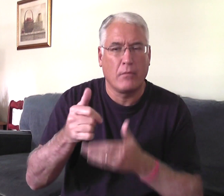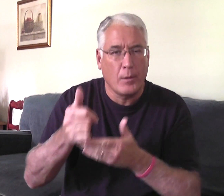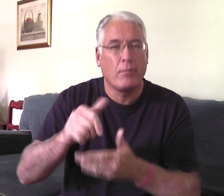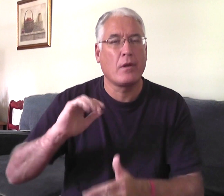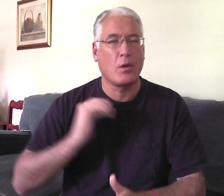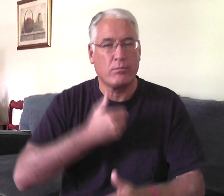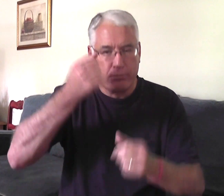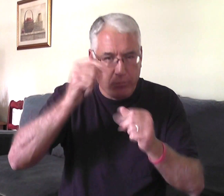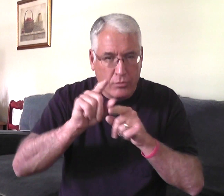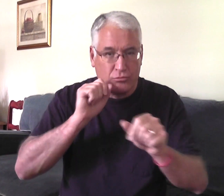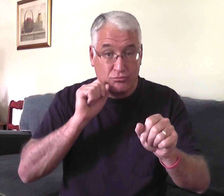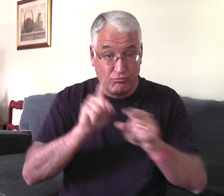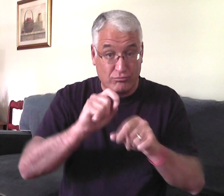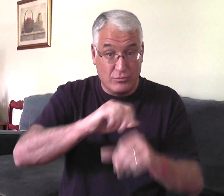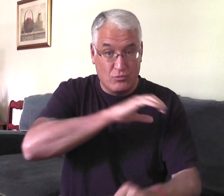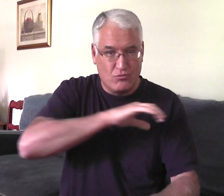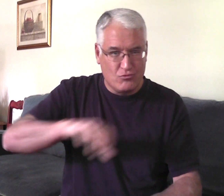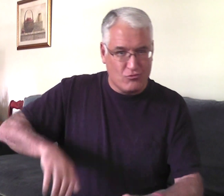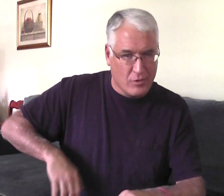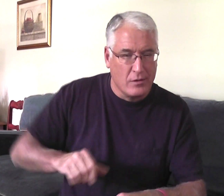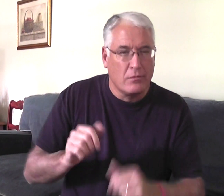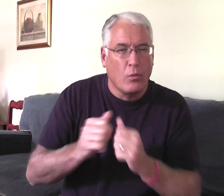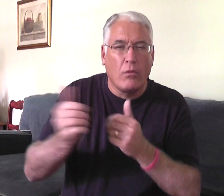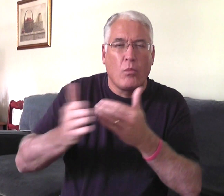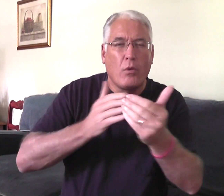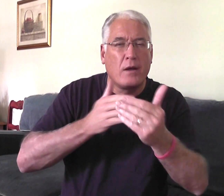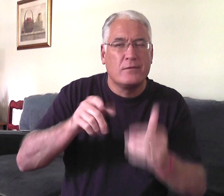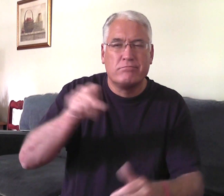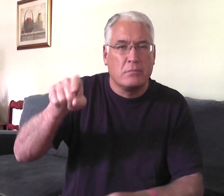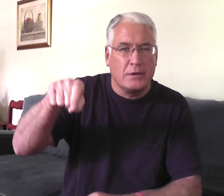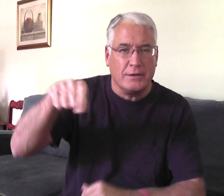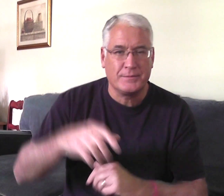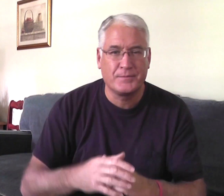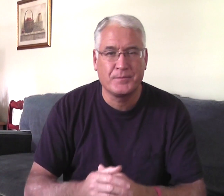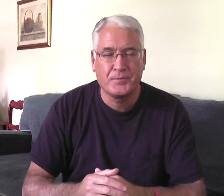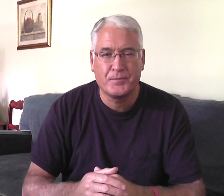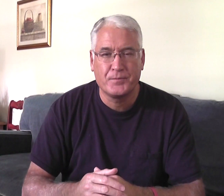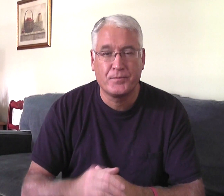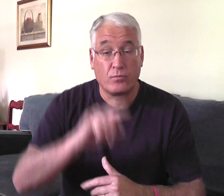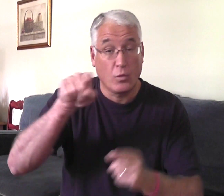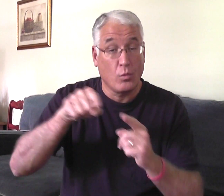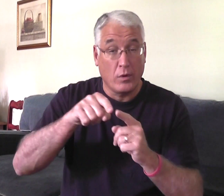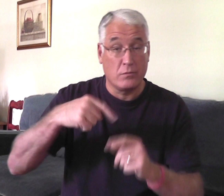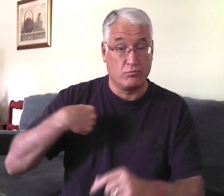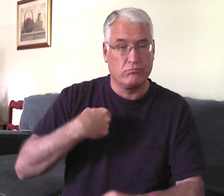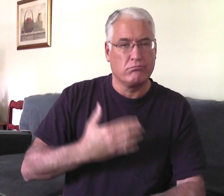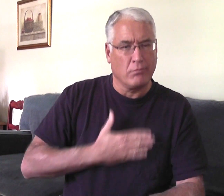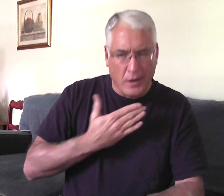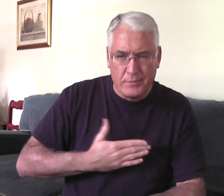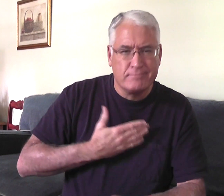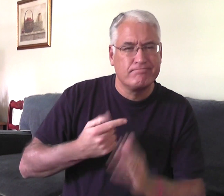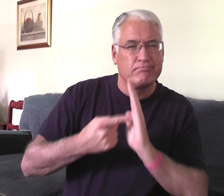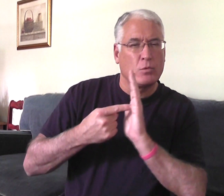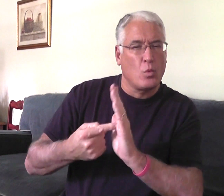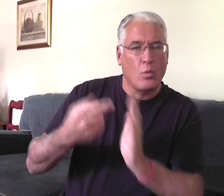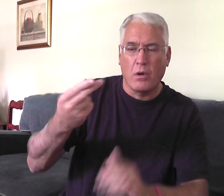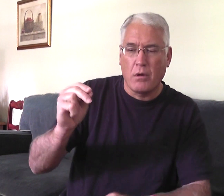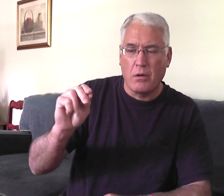home. It's the same way that we should help our brothers and sisters in Christ with their needs. You know,